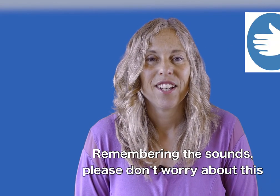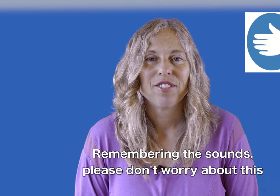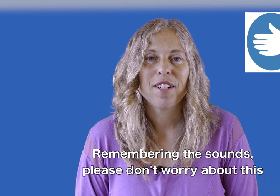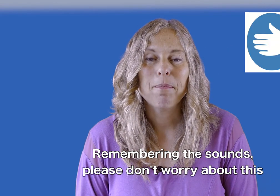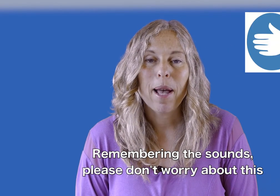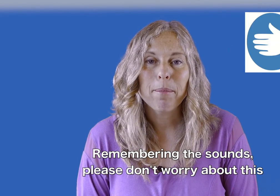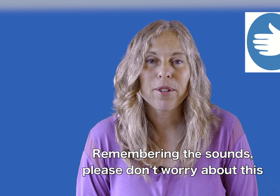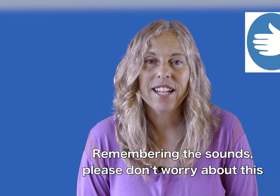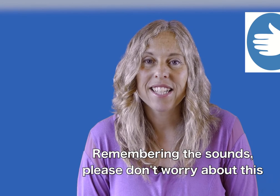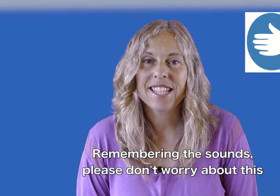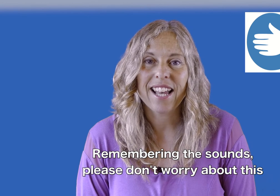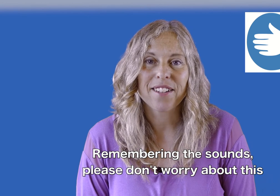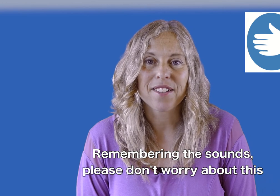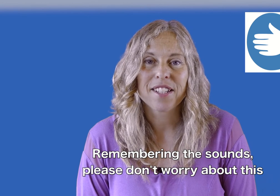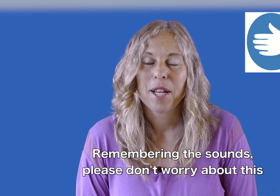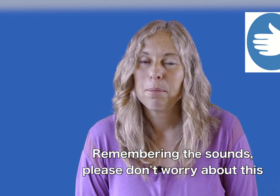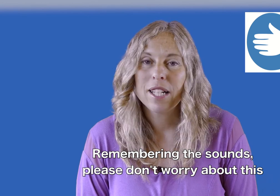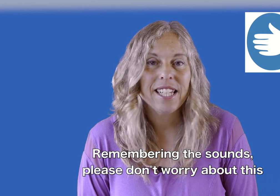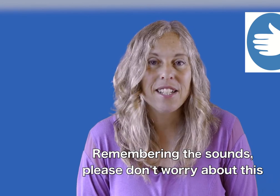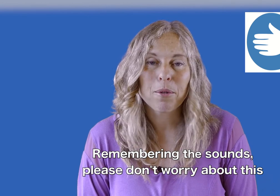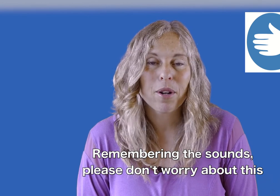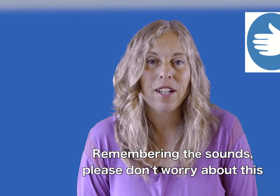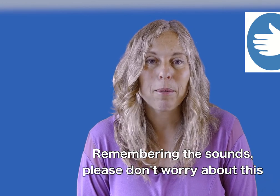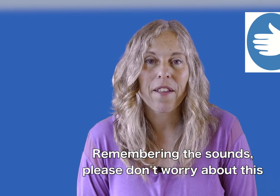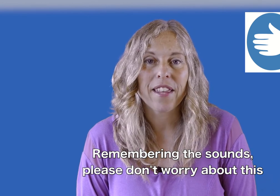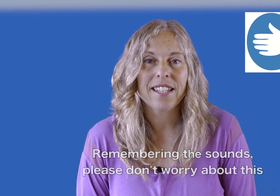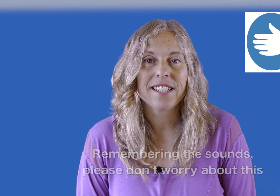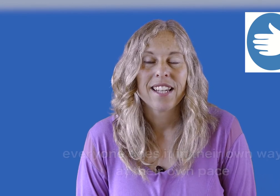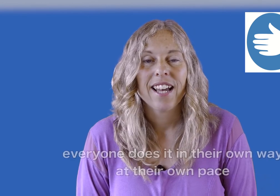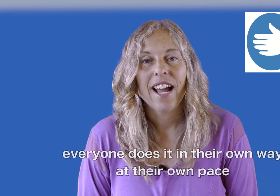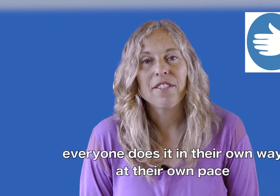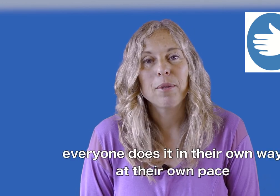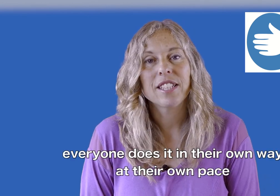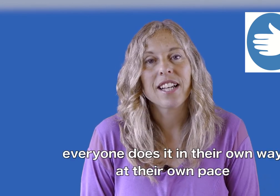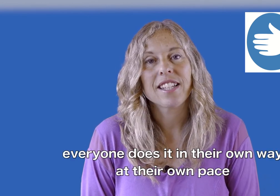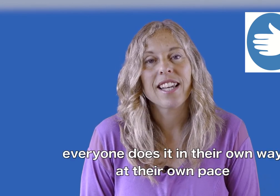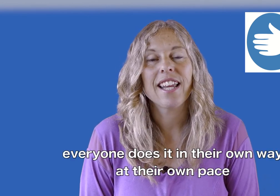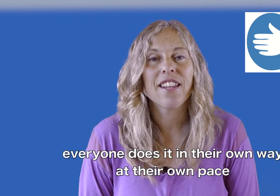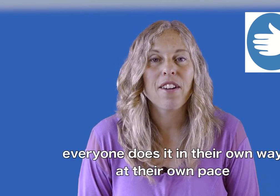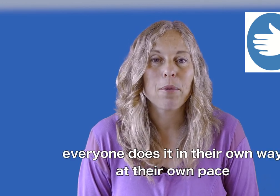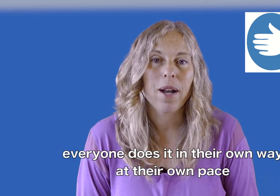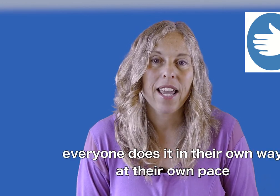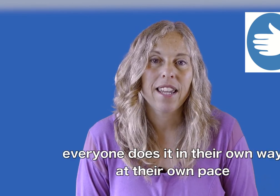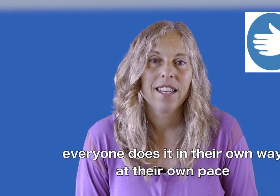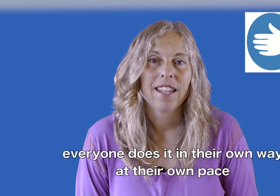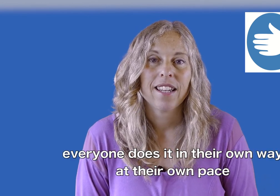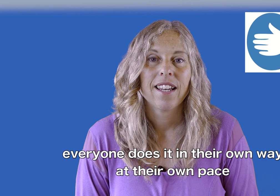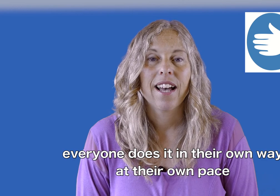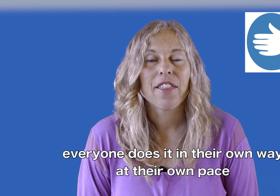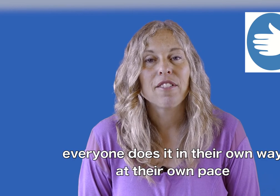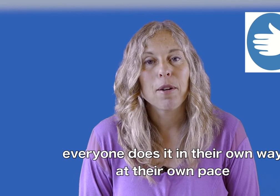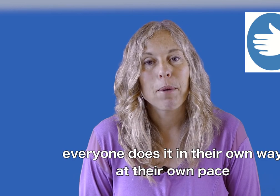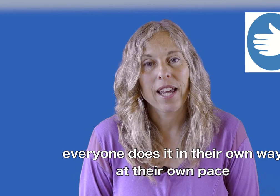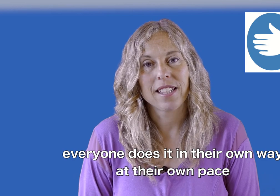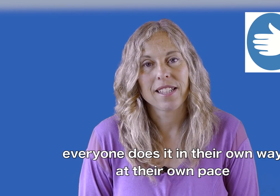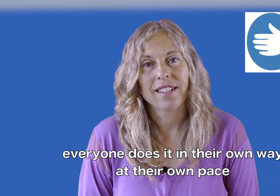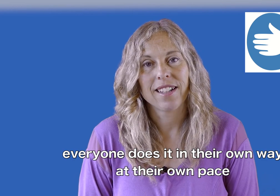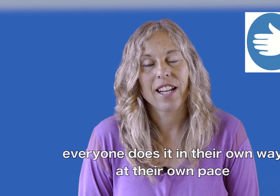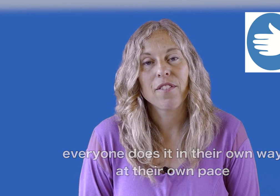What about the sounds? please don't worry about this everyone does it in their own way at their own pace and if